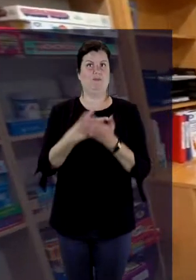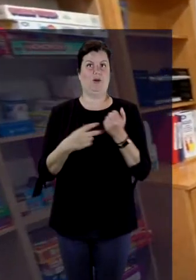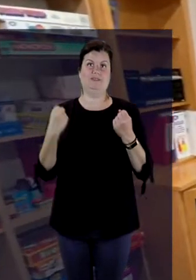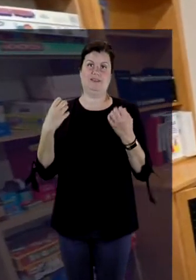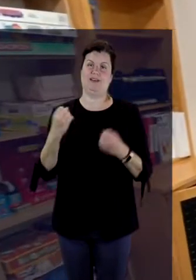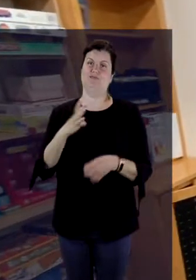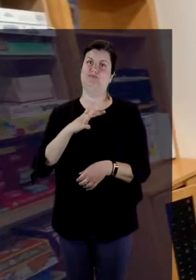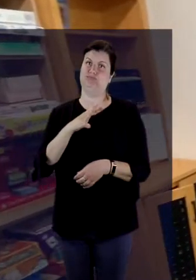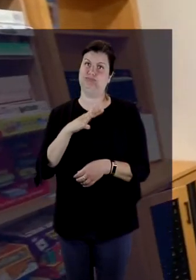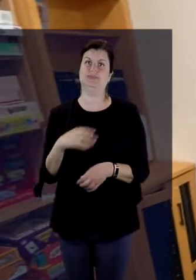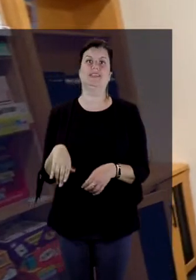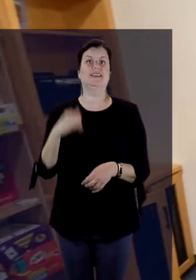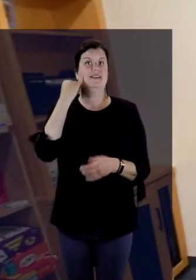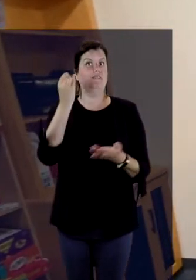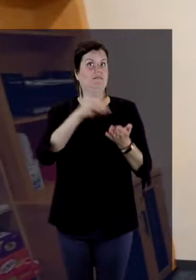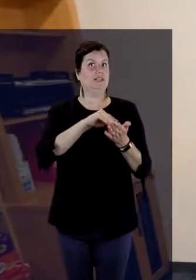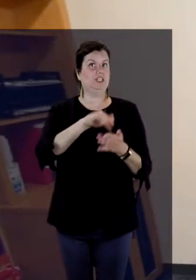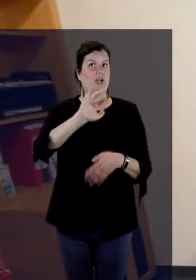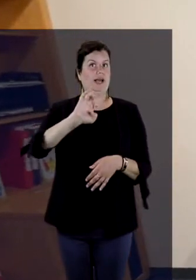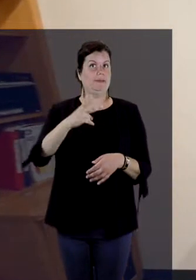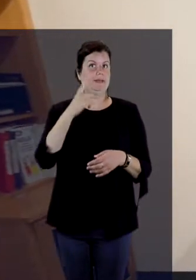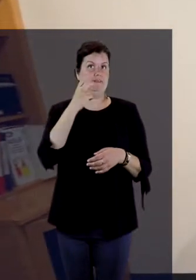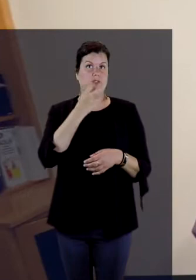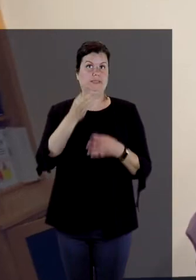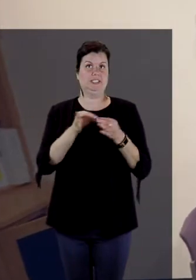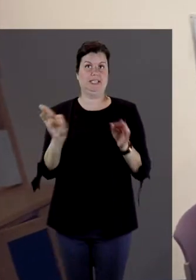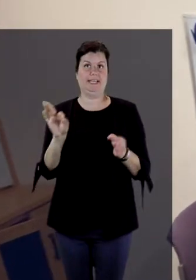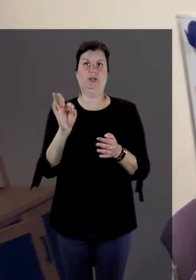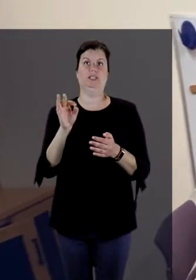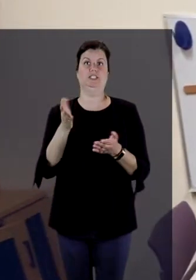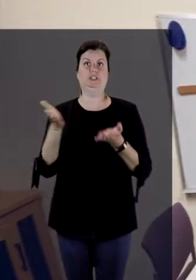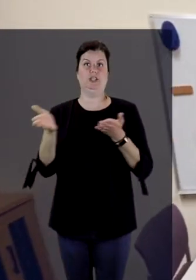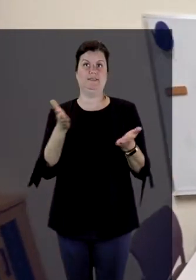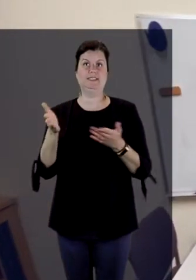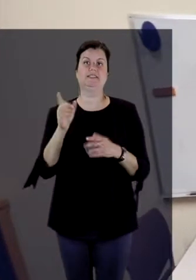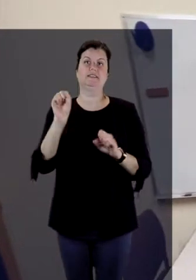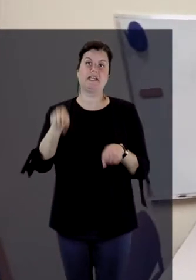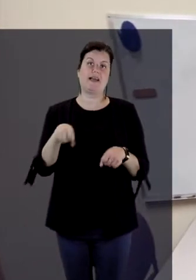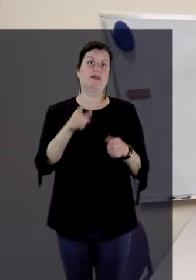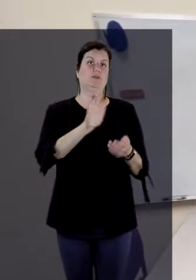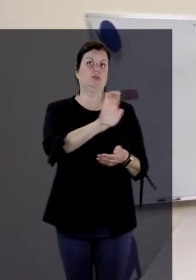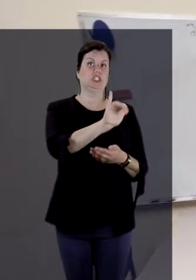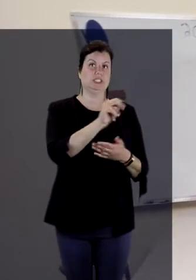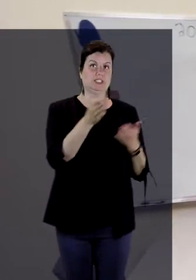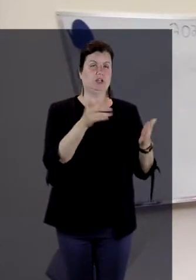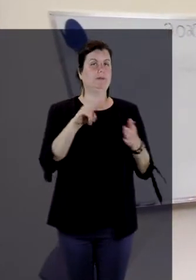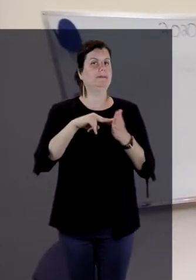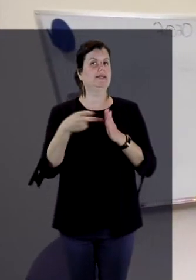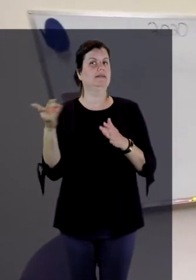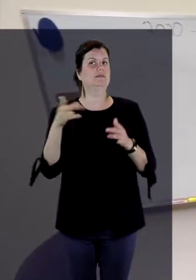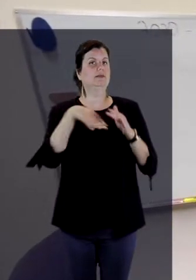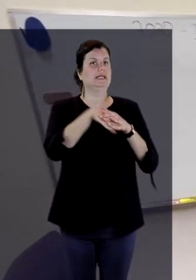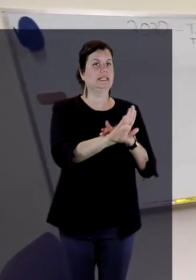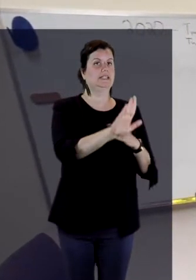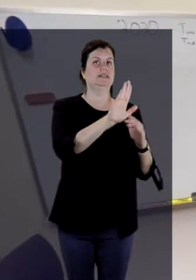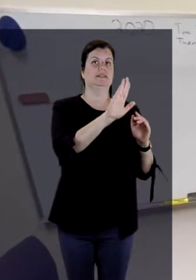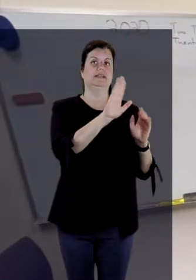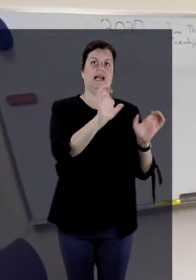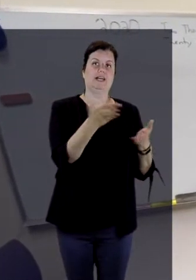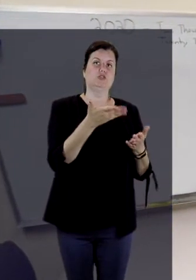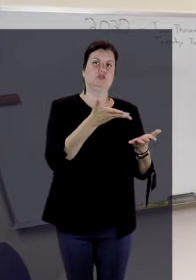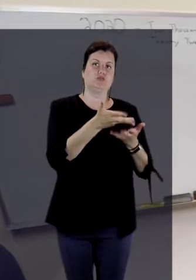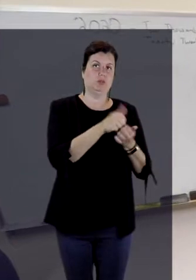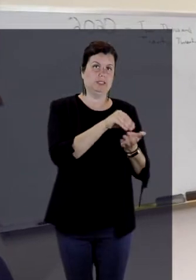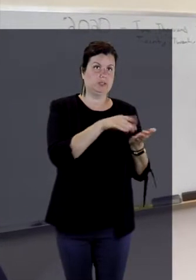language, which is a fabulous addition, which means our students are able to sit with our speech and language,